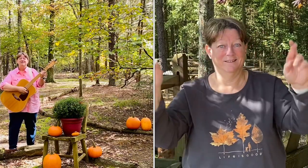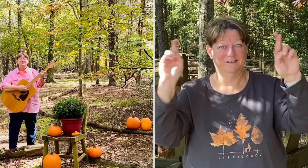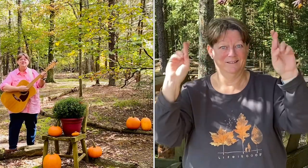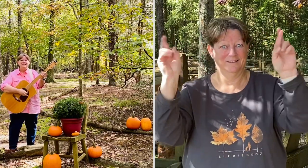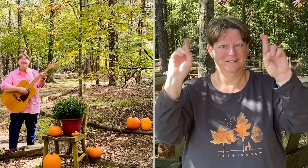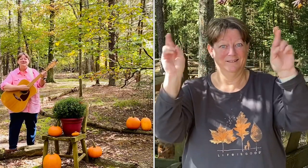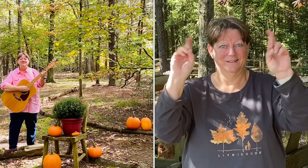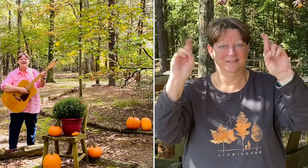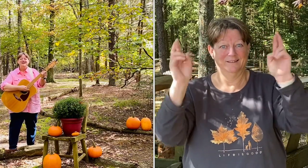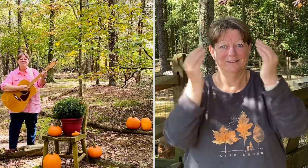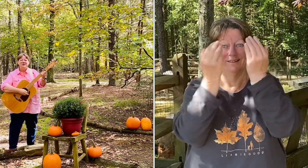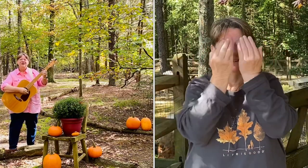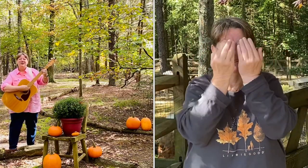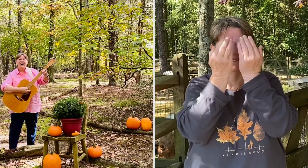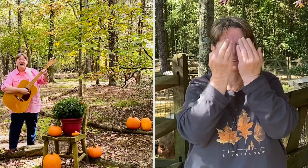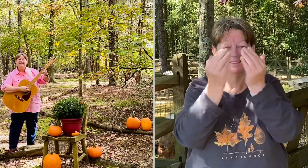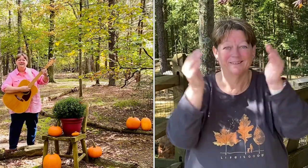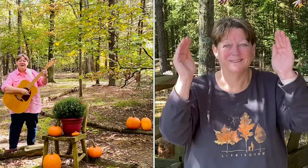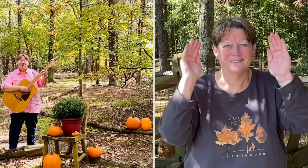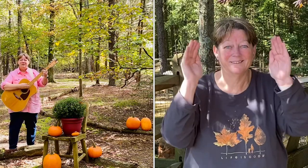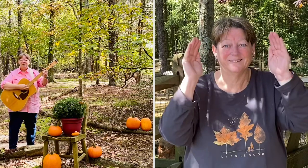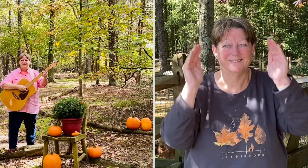then we'll be ready for